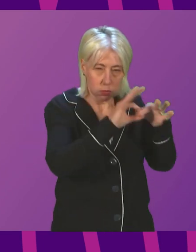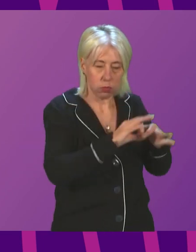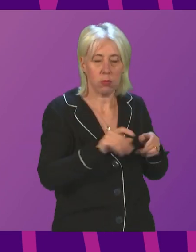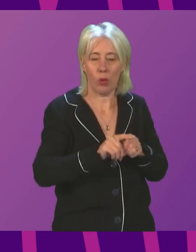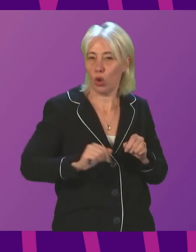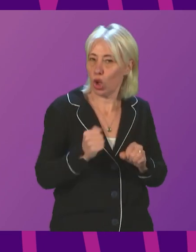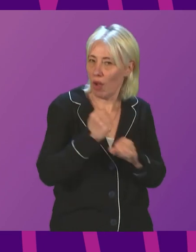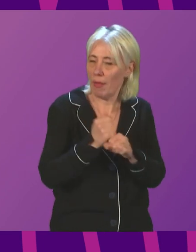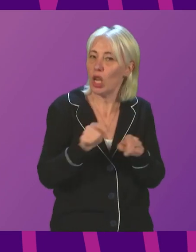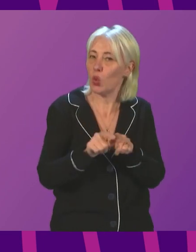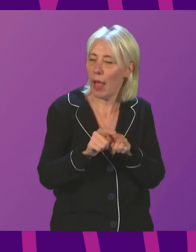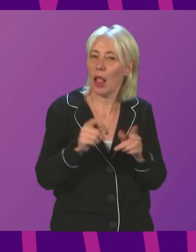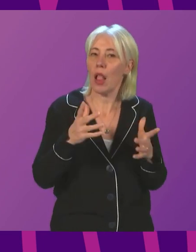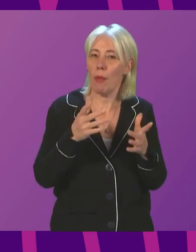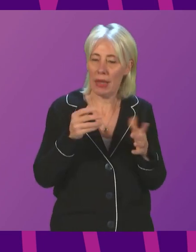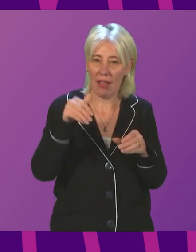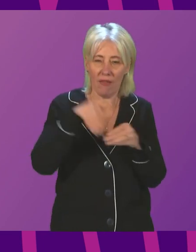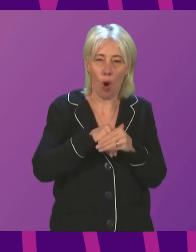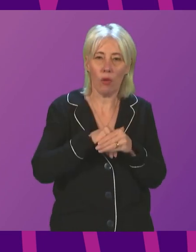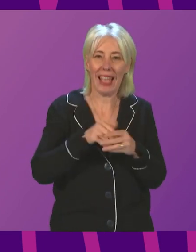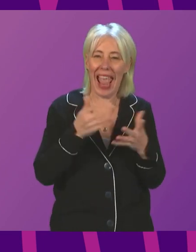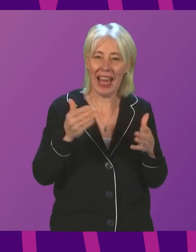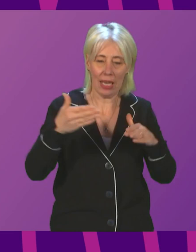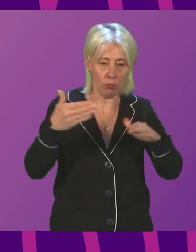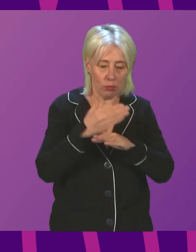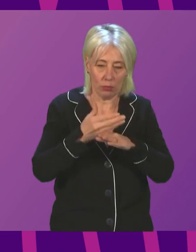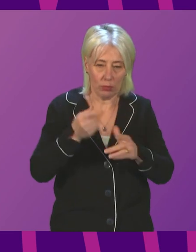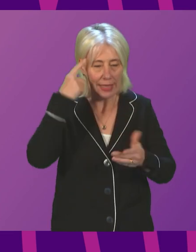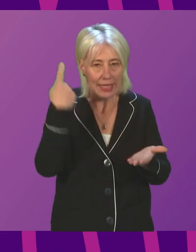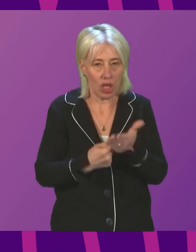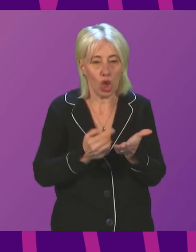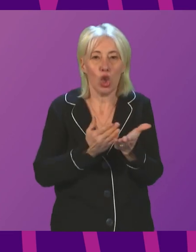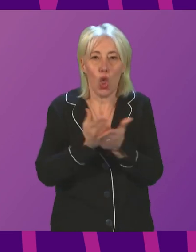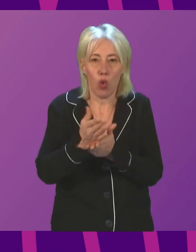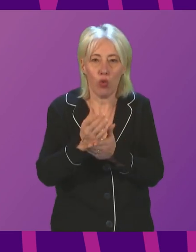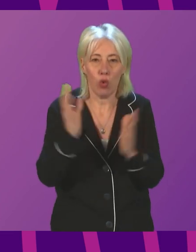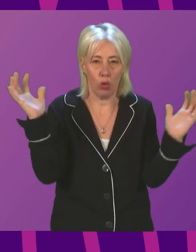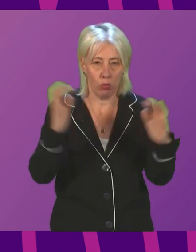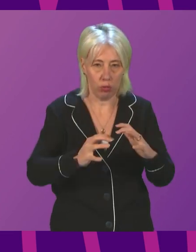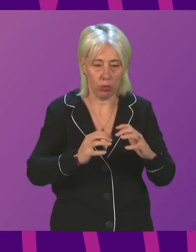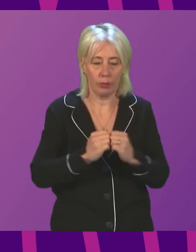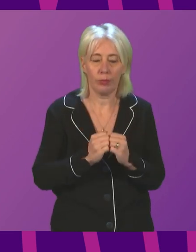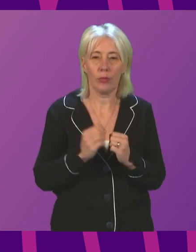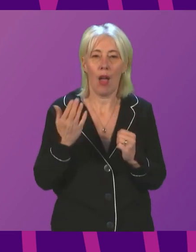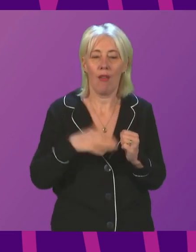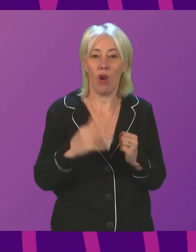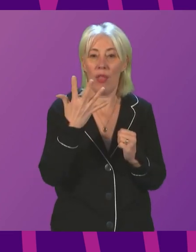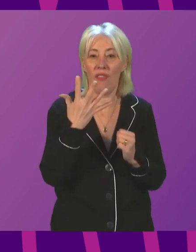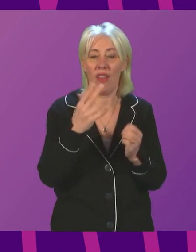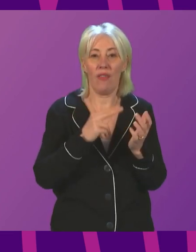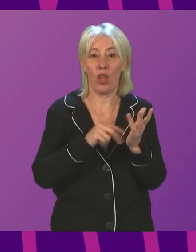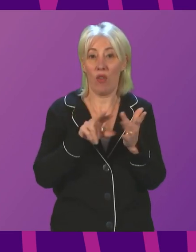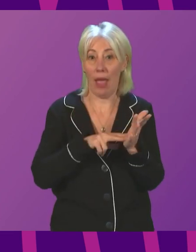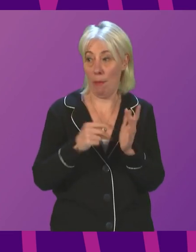the Scottish Government is closely involved in operational decisions during the event. As of the 5th of November, the cumulative